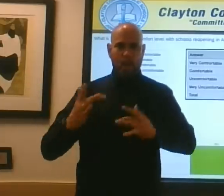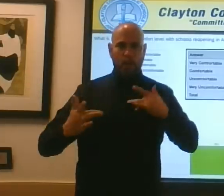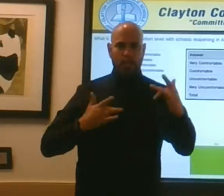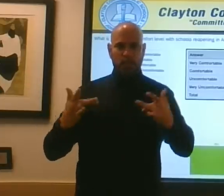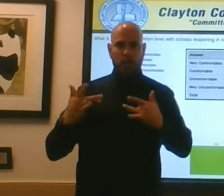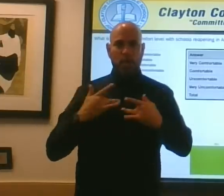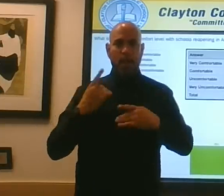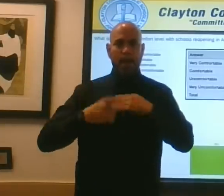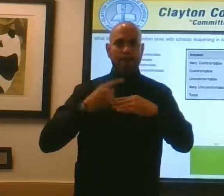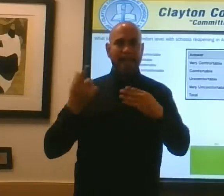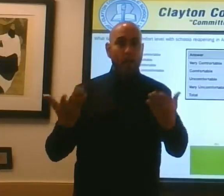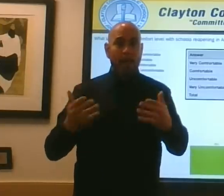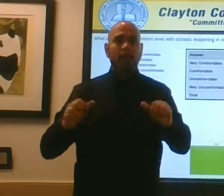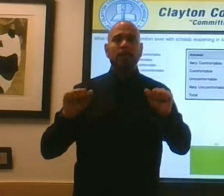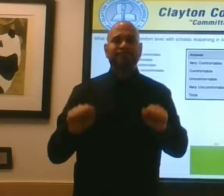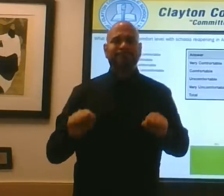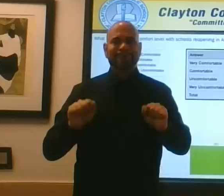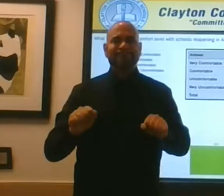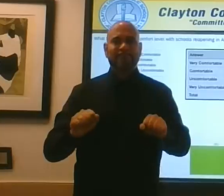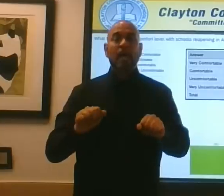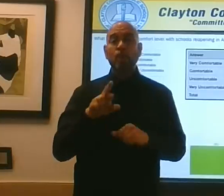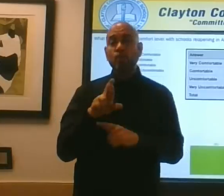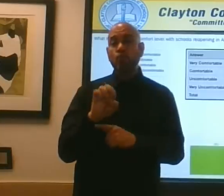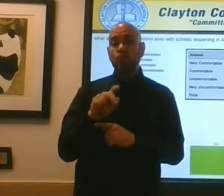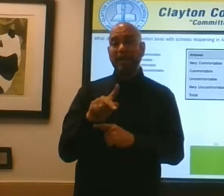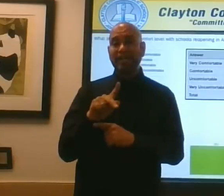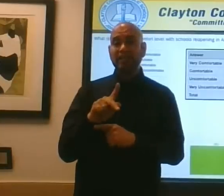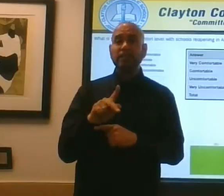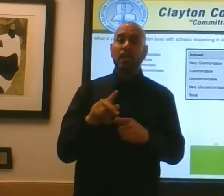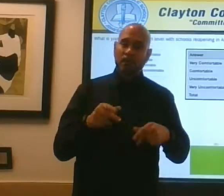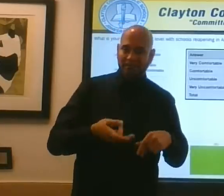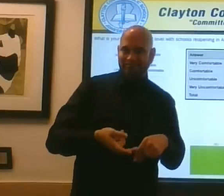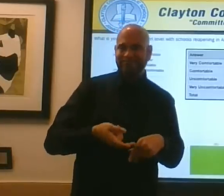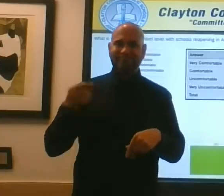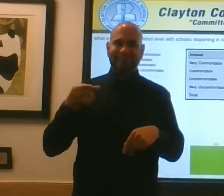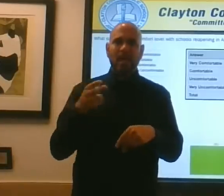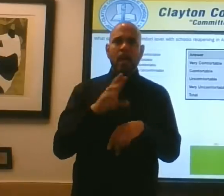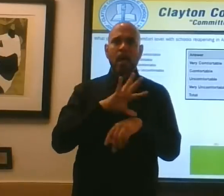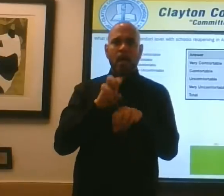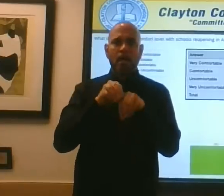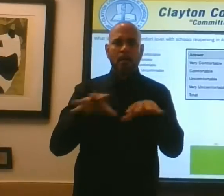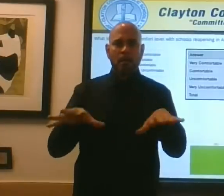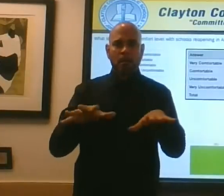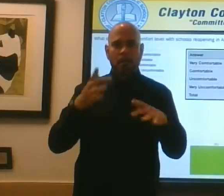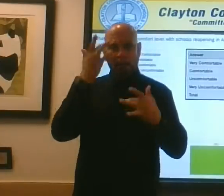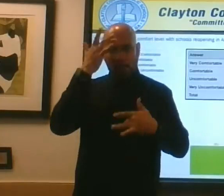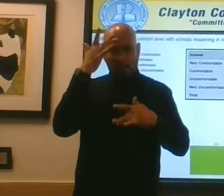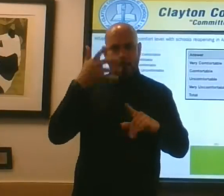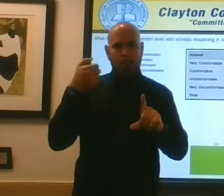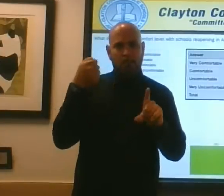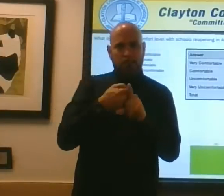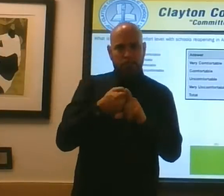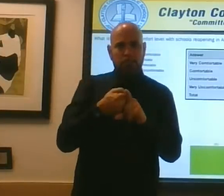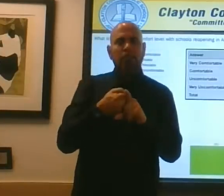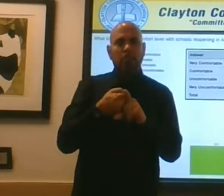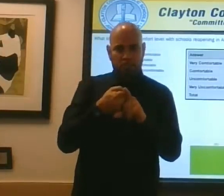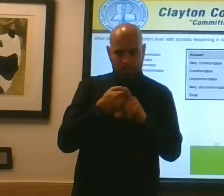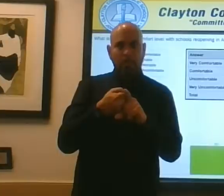potential of increasing the risk of getting the virus because of the